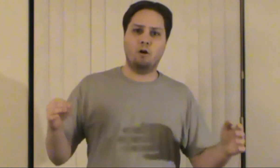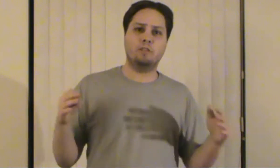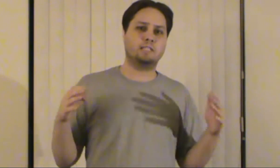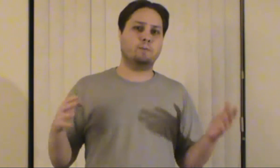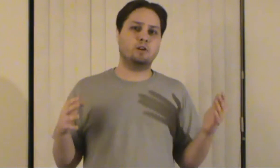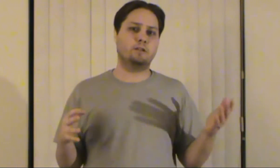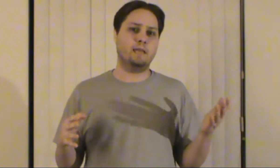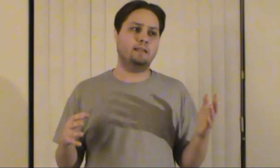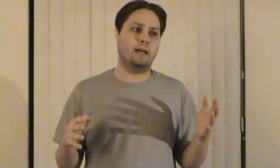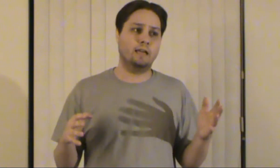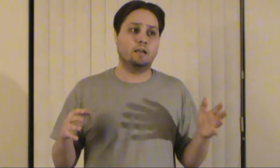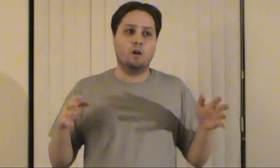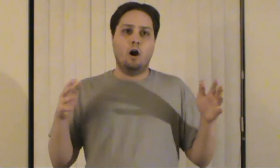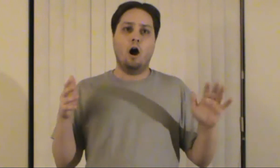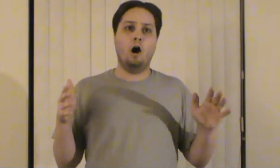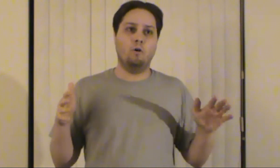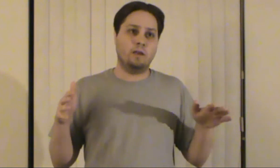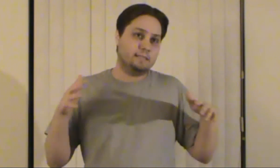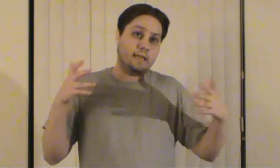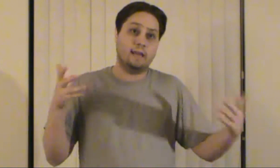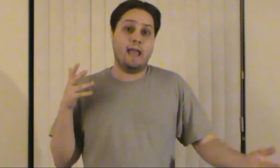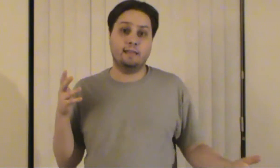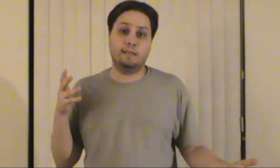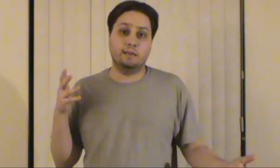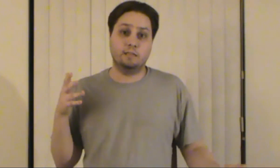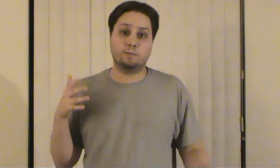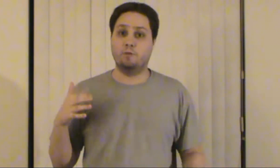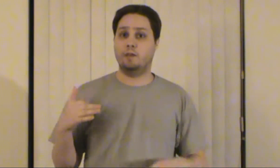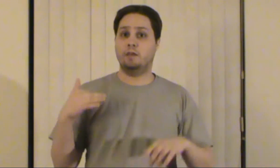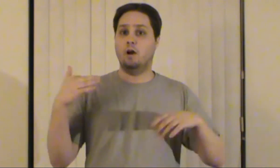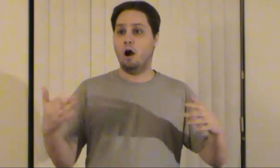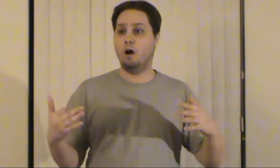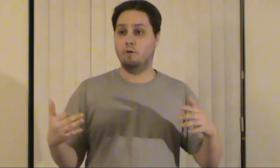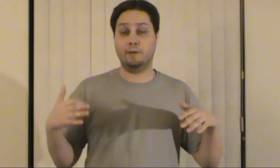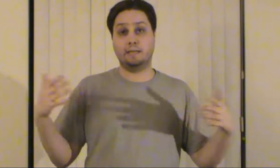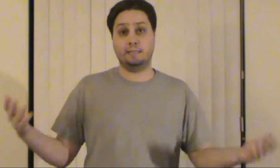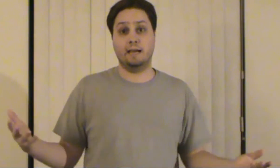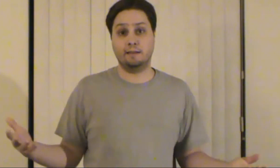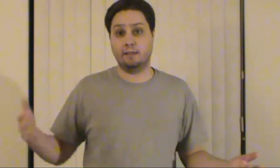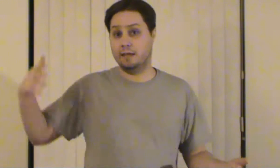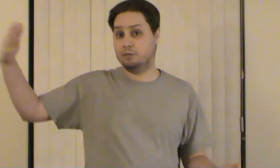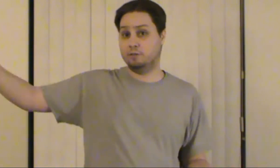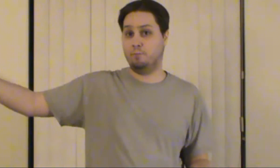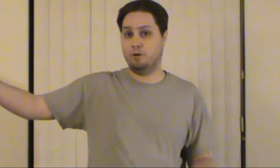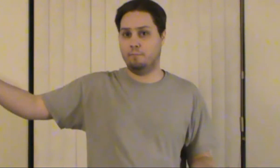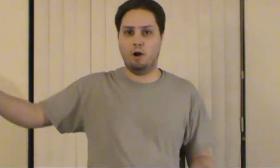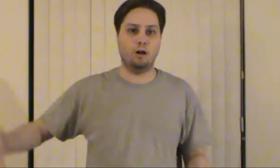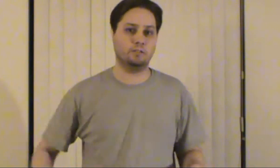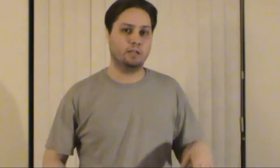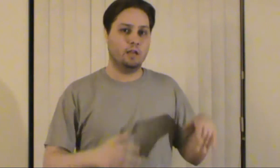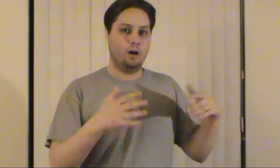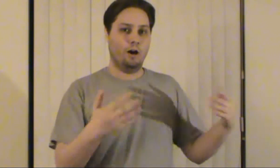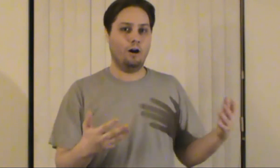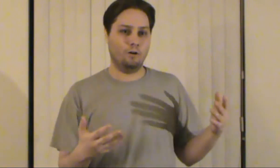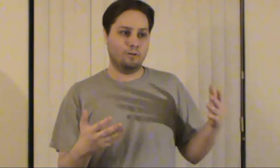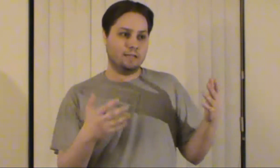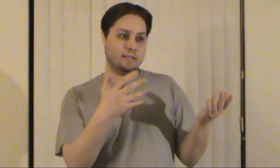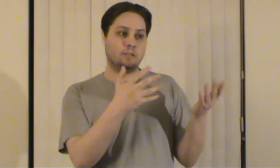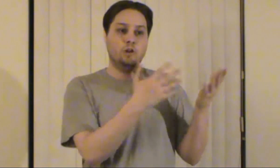know that's supposed to be like oh he's like an alien in this movie oh because he technically is he was born on Mars oh he doesn't